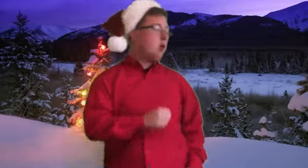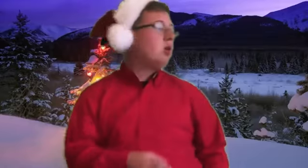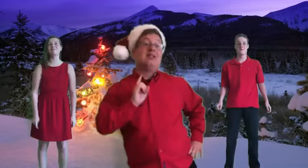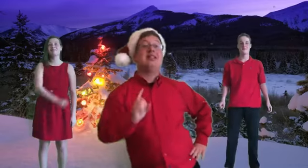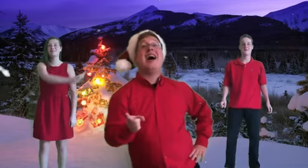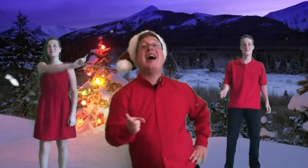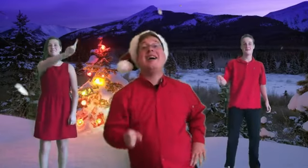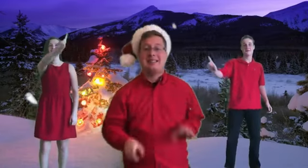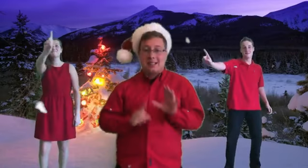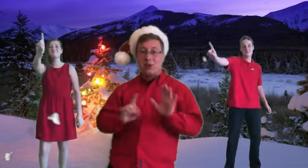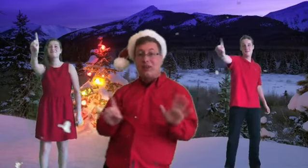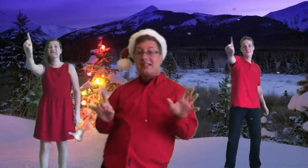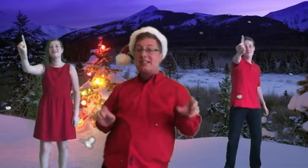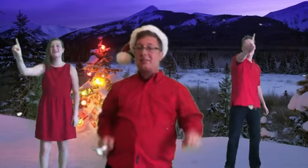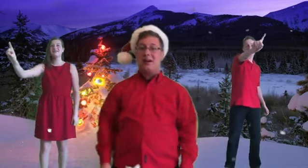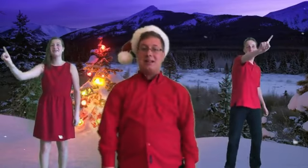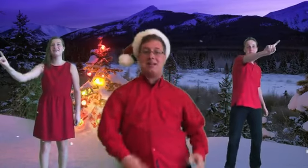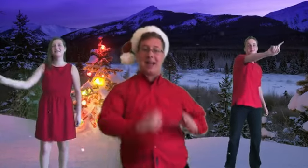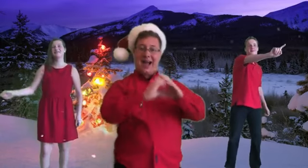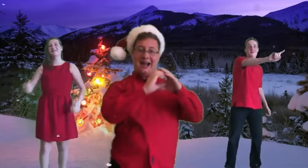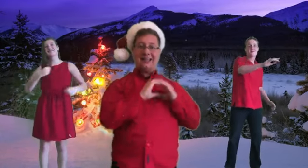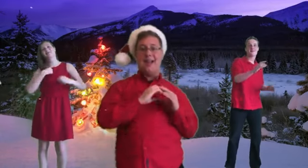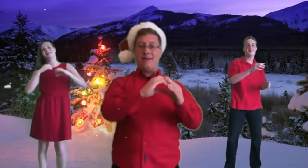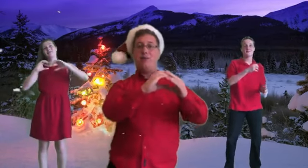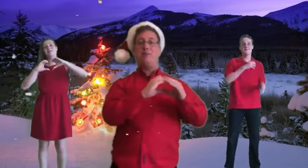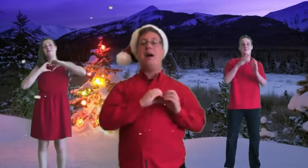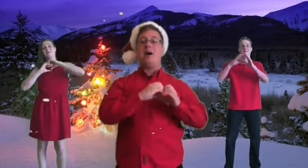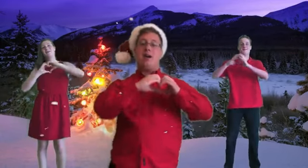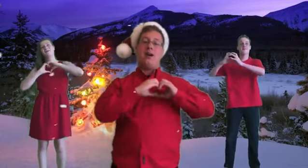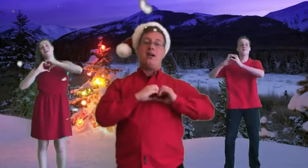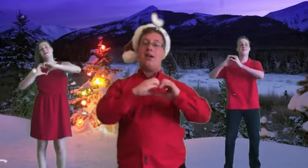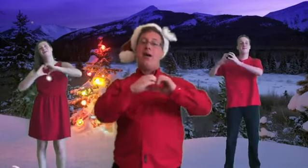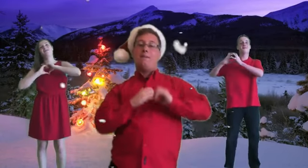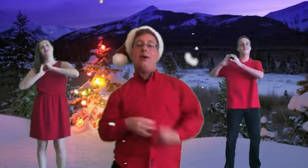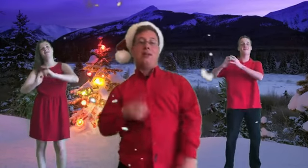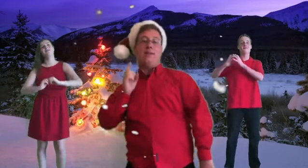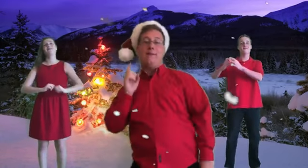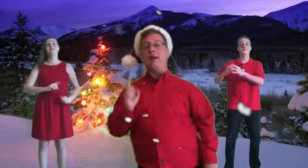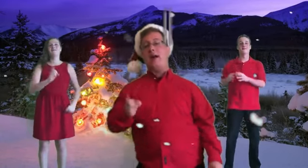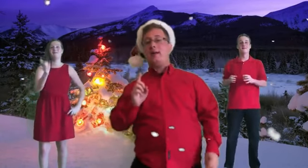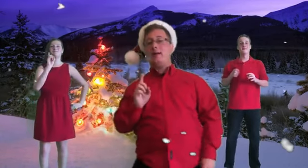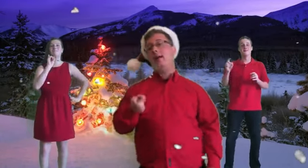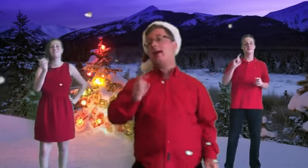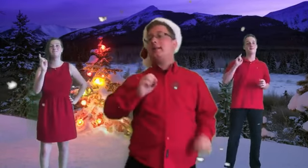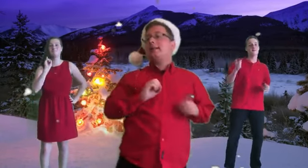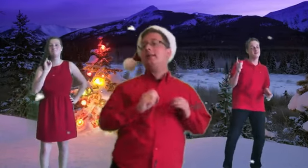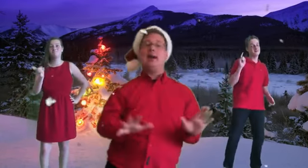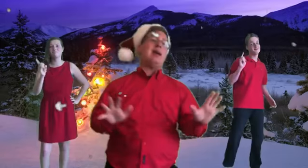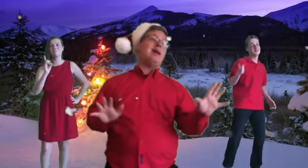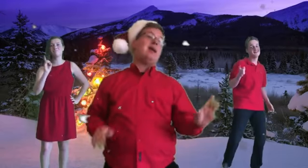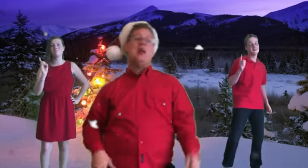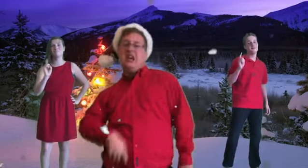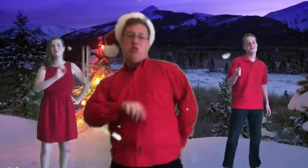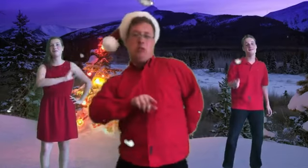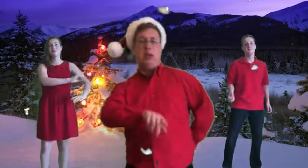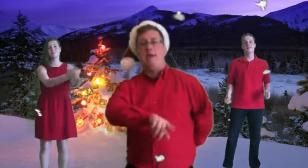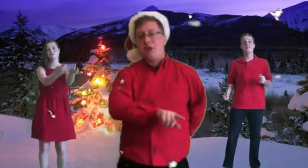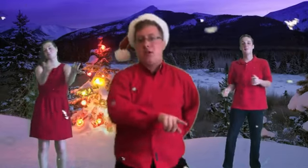Last Christmas I gave you my heart But the very next day you gave it